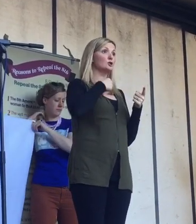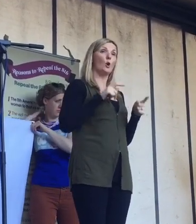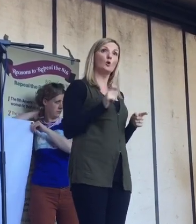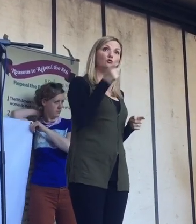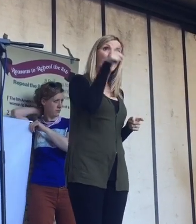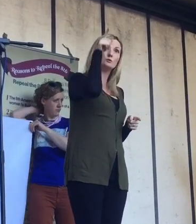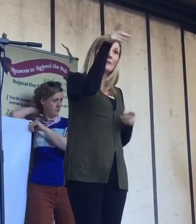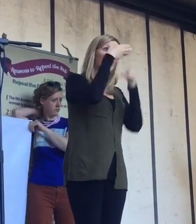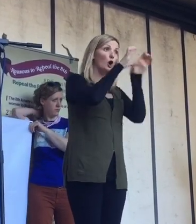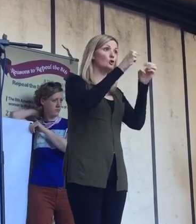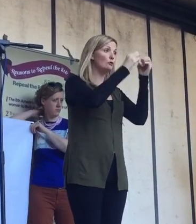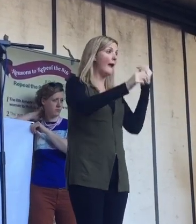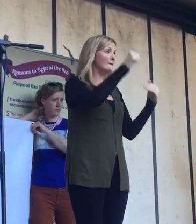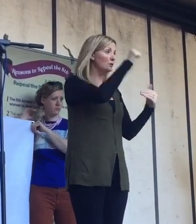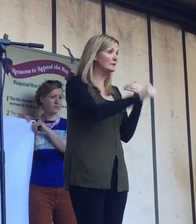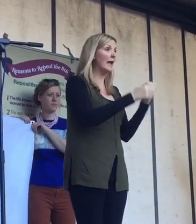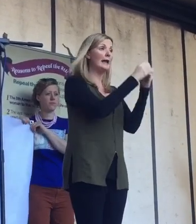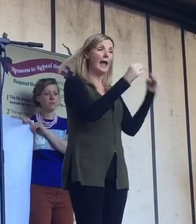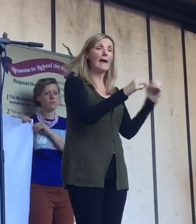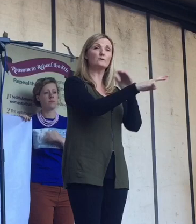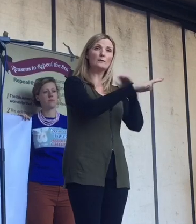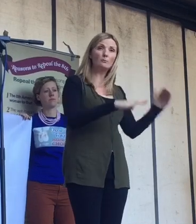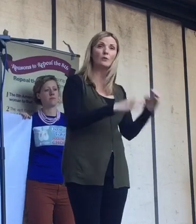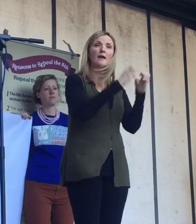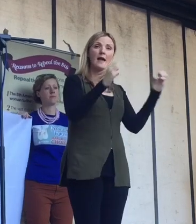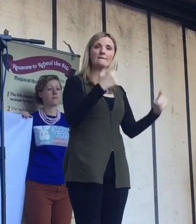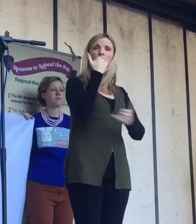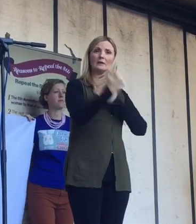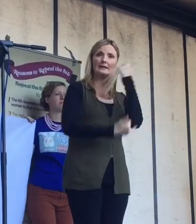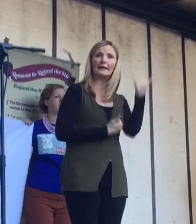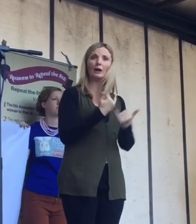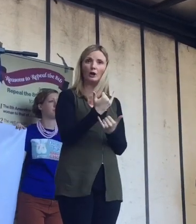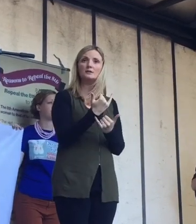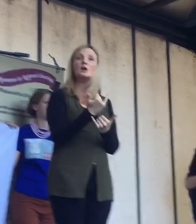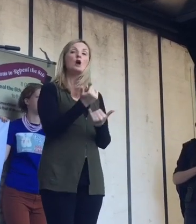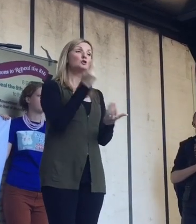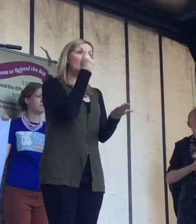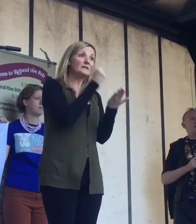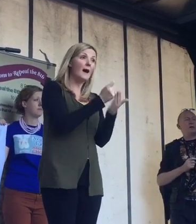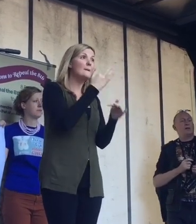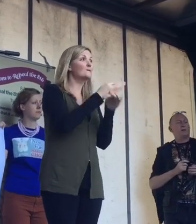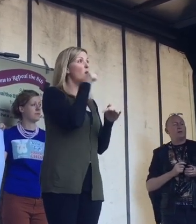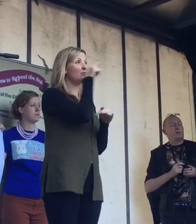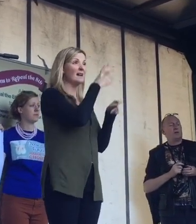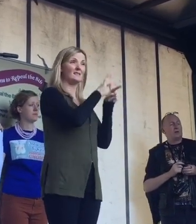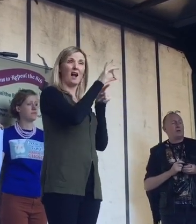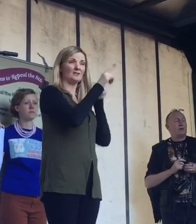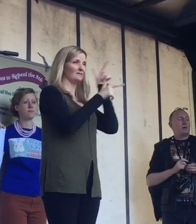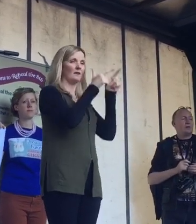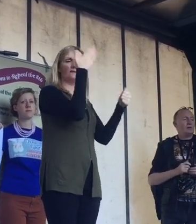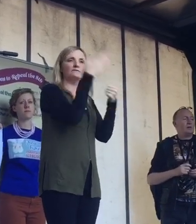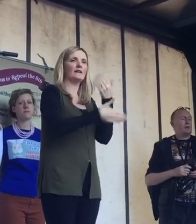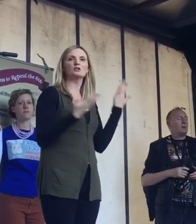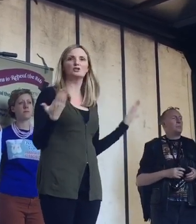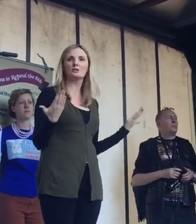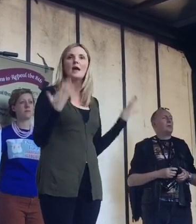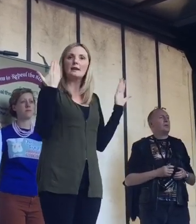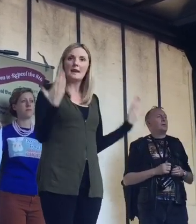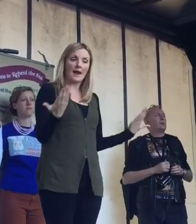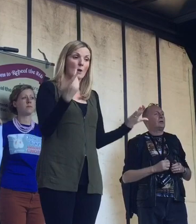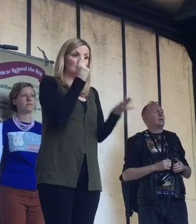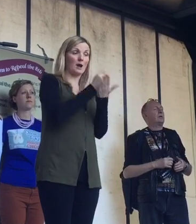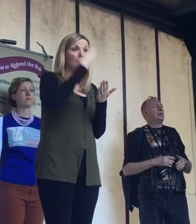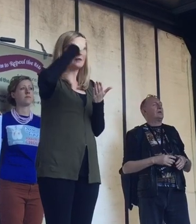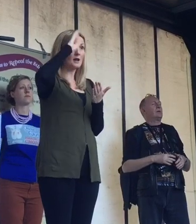every day, month on month, year on year. The time for that hypocrisy is over. It's time that Ireland